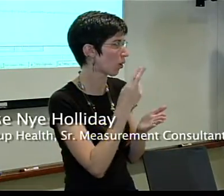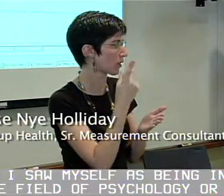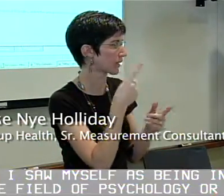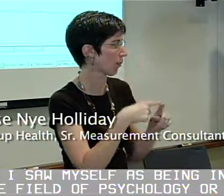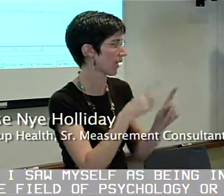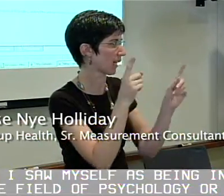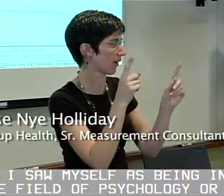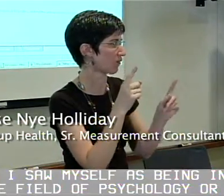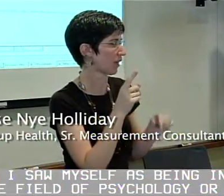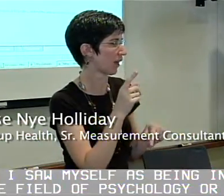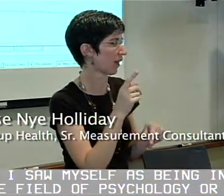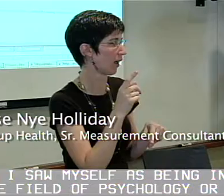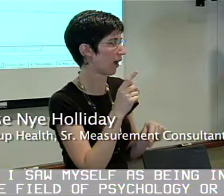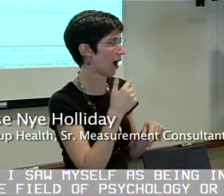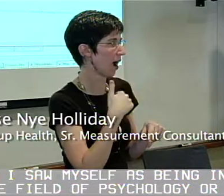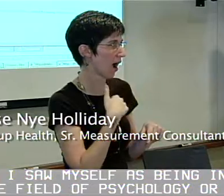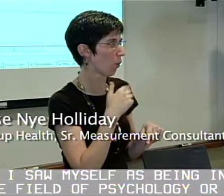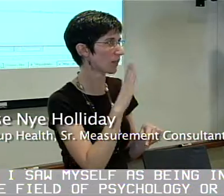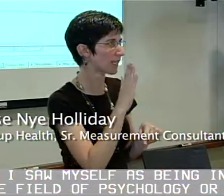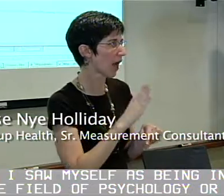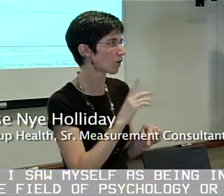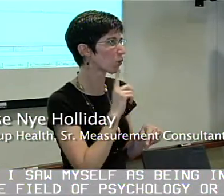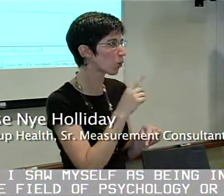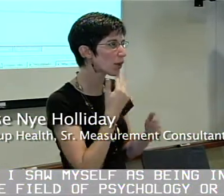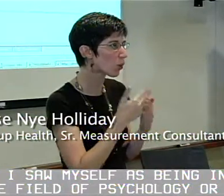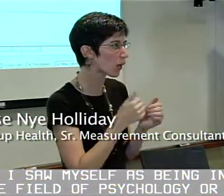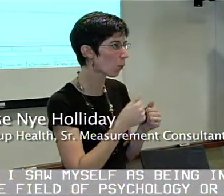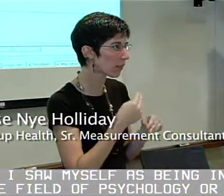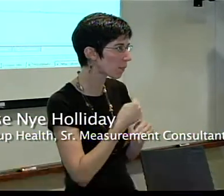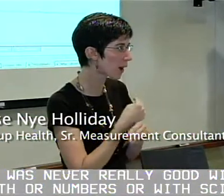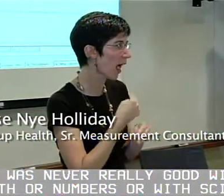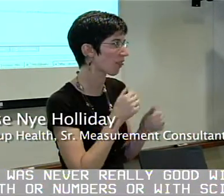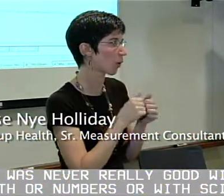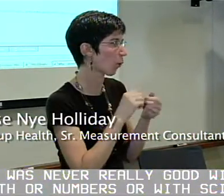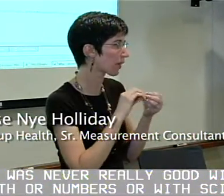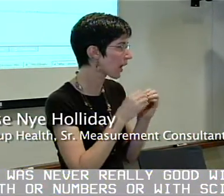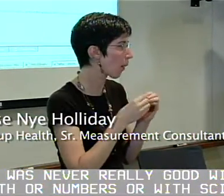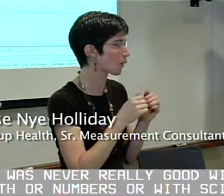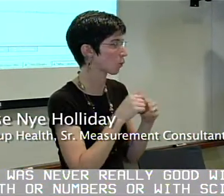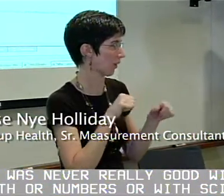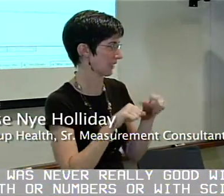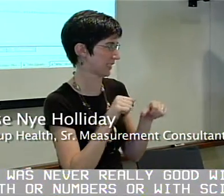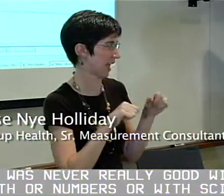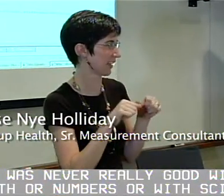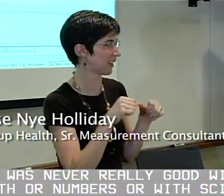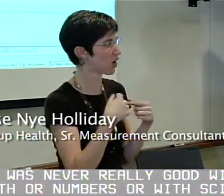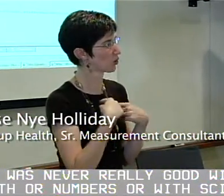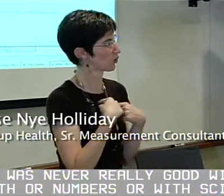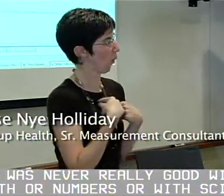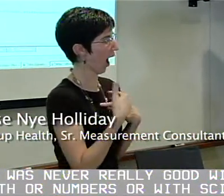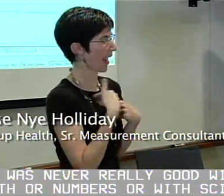I saw myself as being in the field of psychology or law. I was never really good with math or numbers or with science.